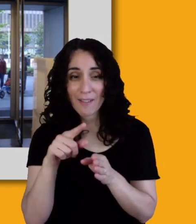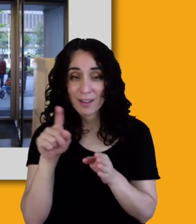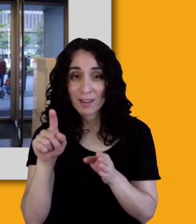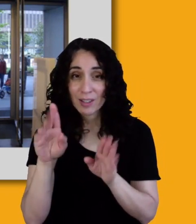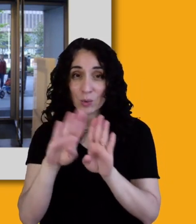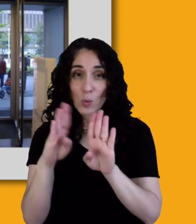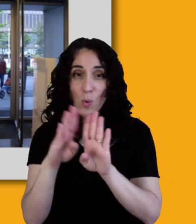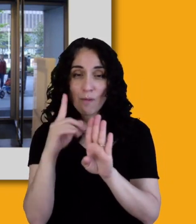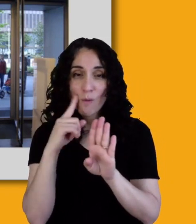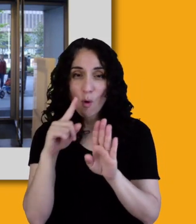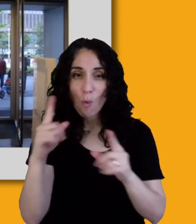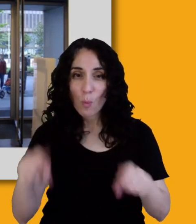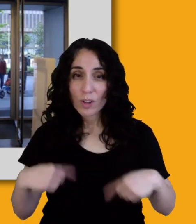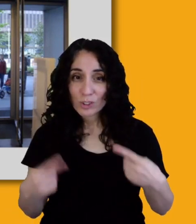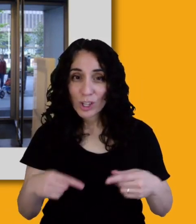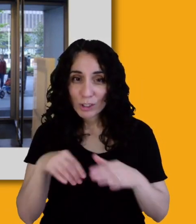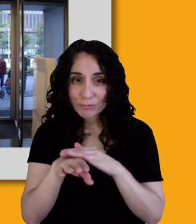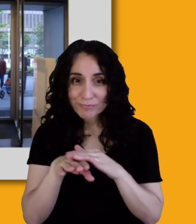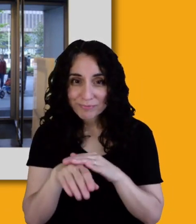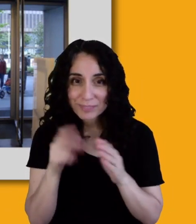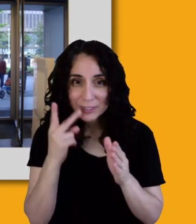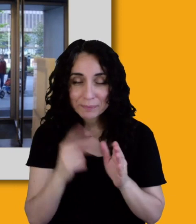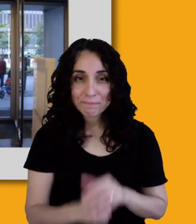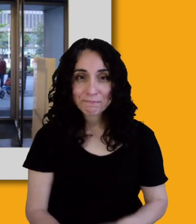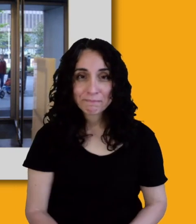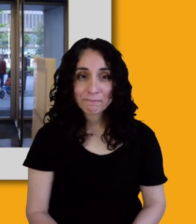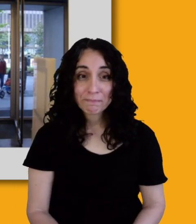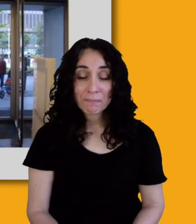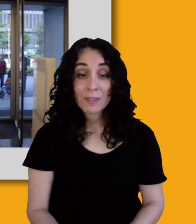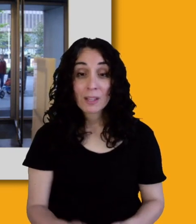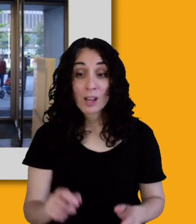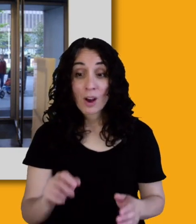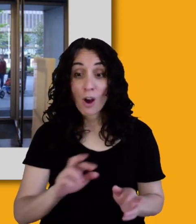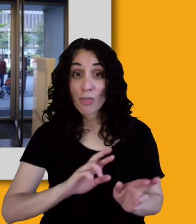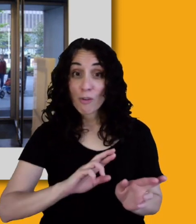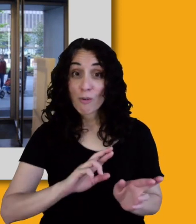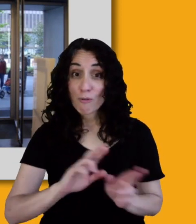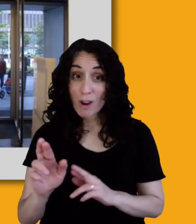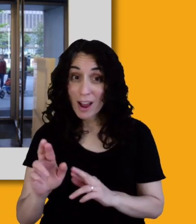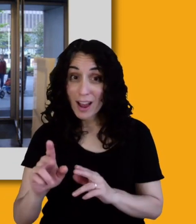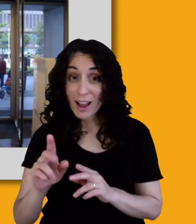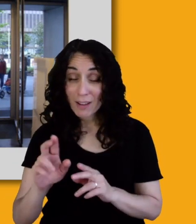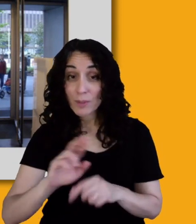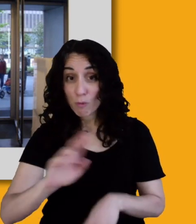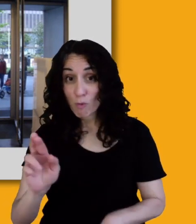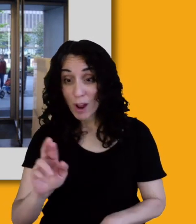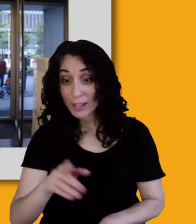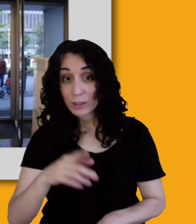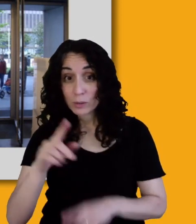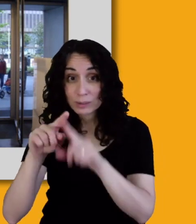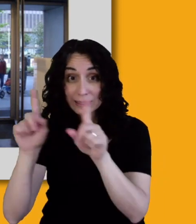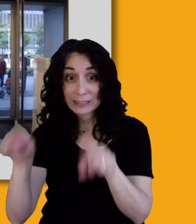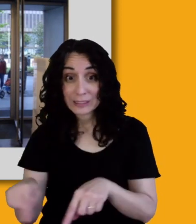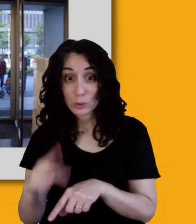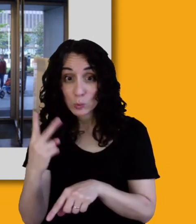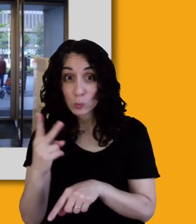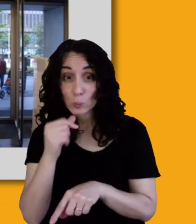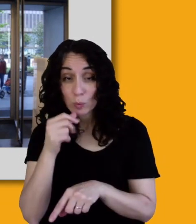entrance to the children's library. So you see the image on the right, you see these two women, I think the other one's a woman with their, with their, um, strollers